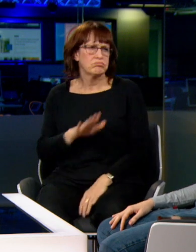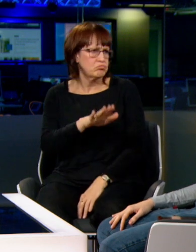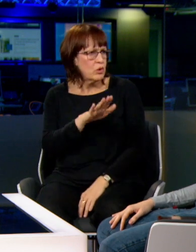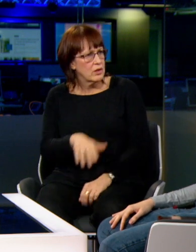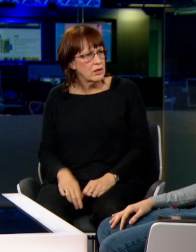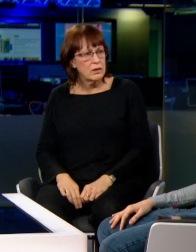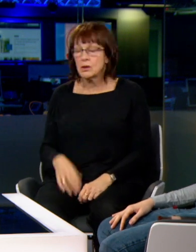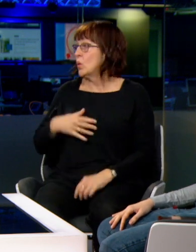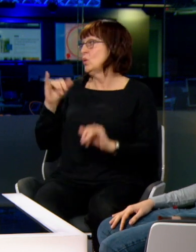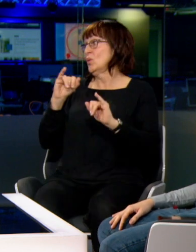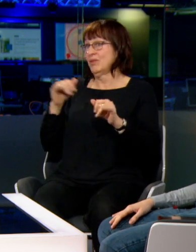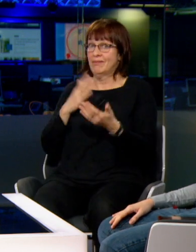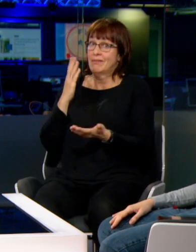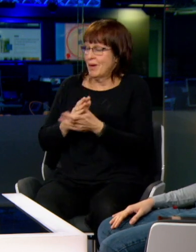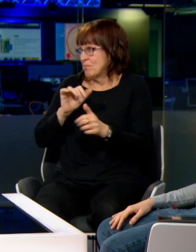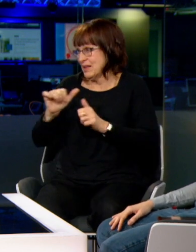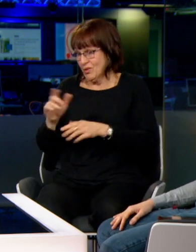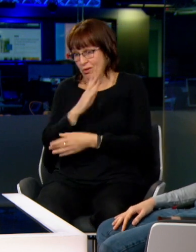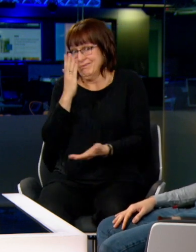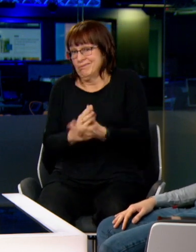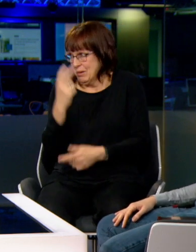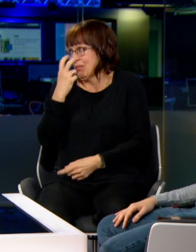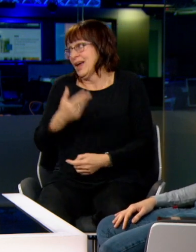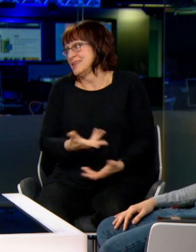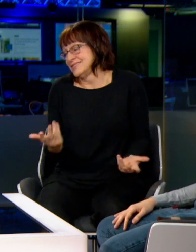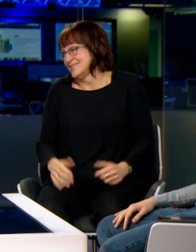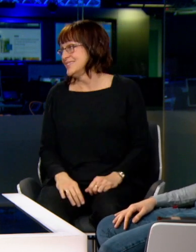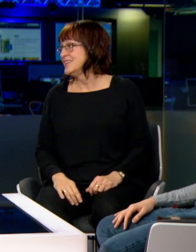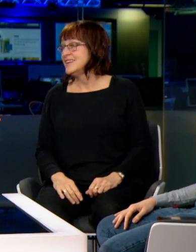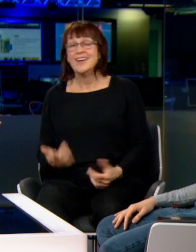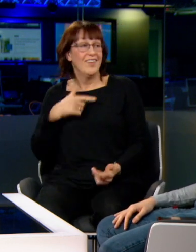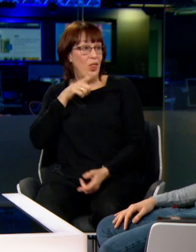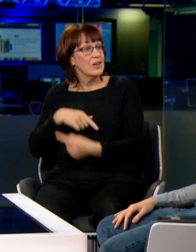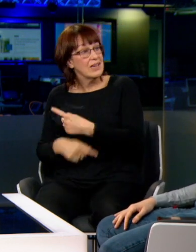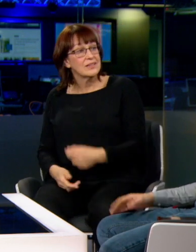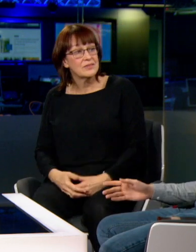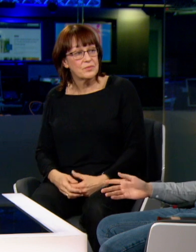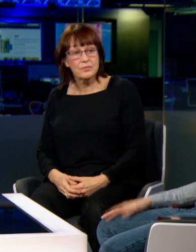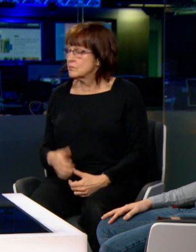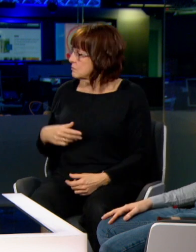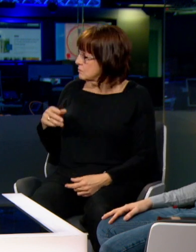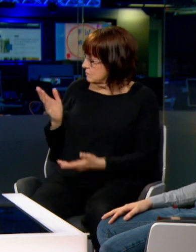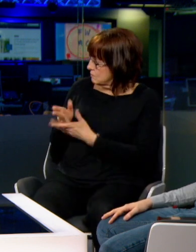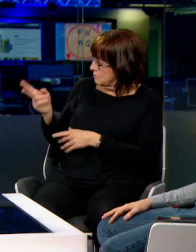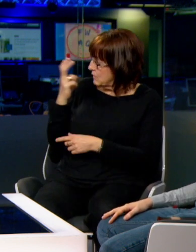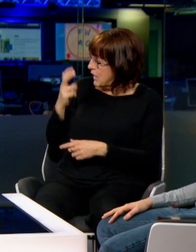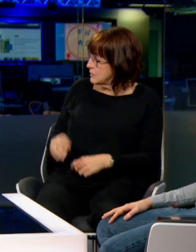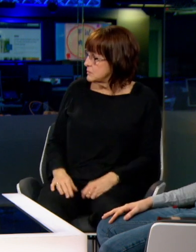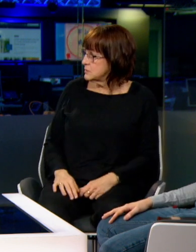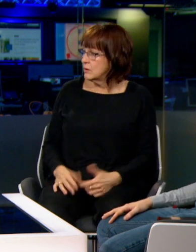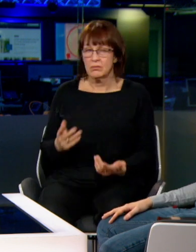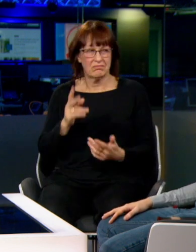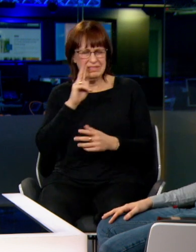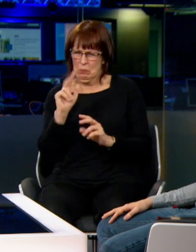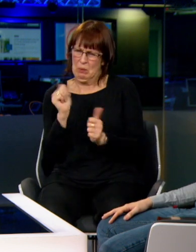it's been awful. Oh, what a palaver. It would have been easier if I was actually blind. Yeah, I mean, I suppose I'm quite lucky, really. Oh, wait, are you actually blind? Well,